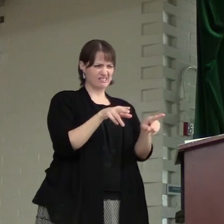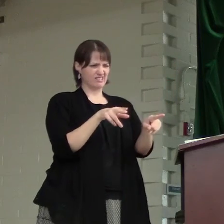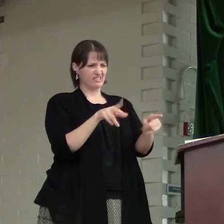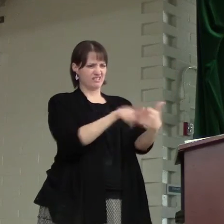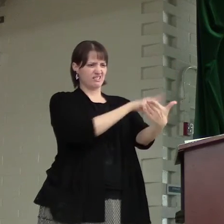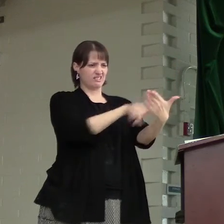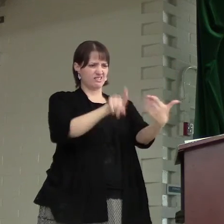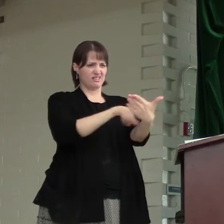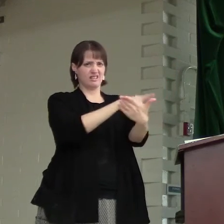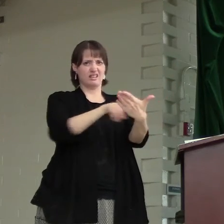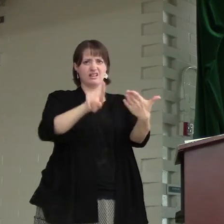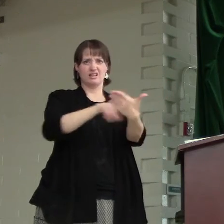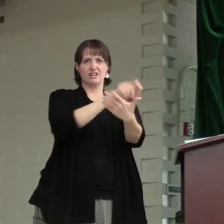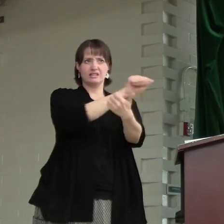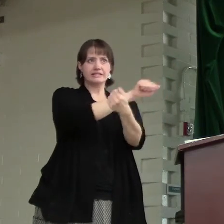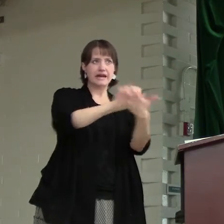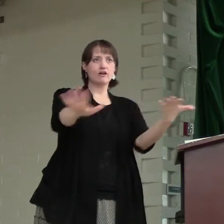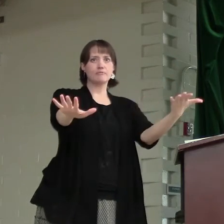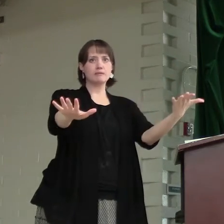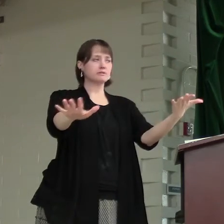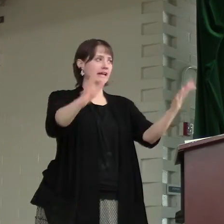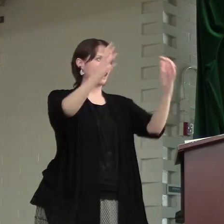tearing people down?